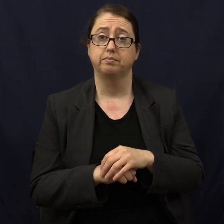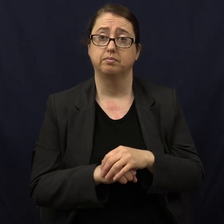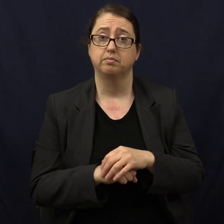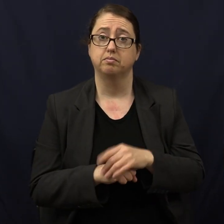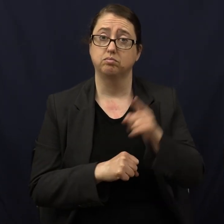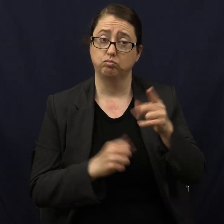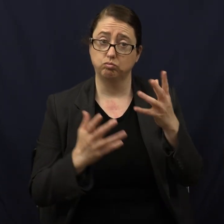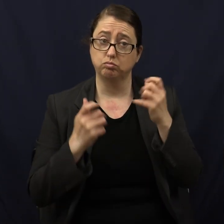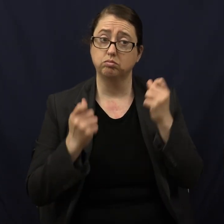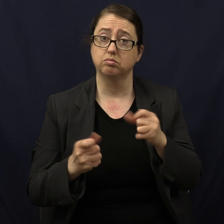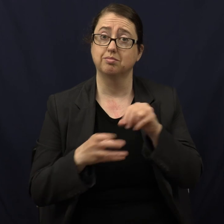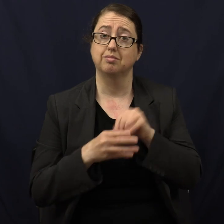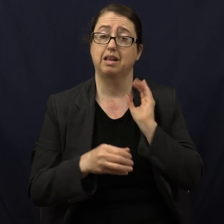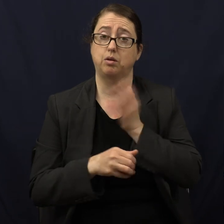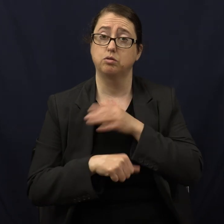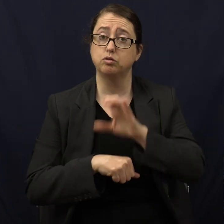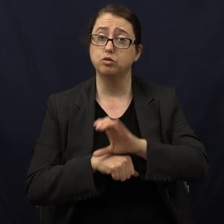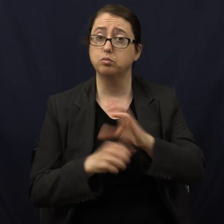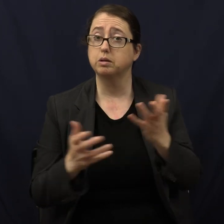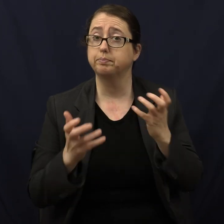Do you want strength in our churches?